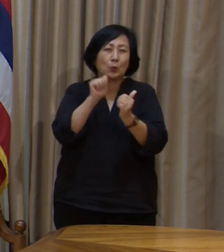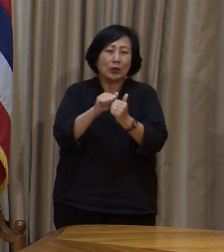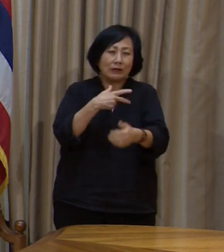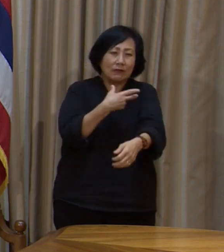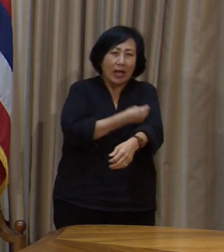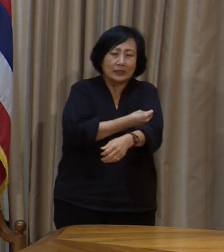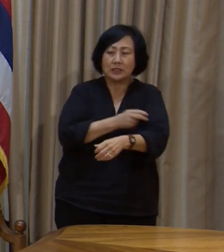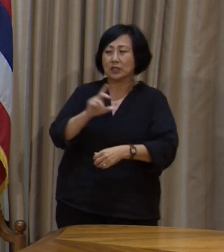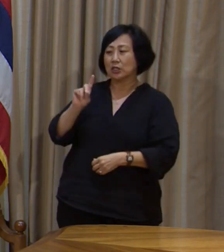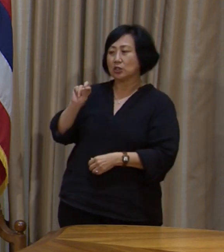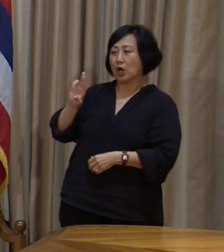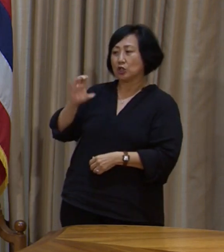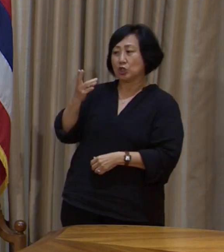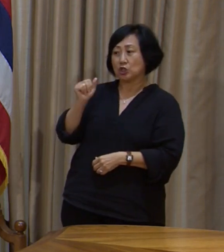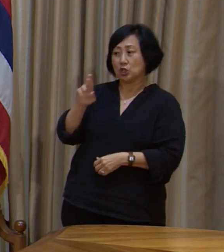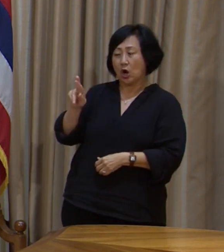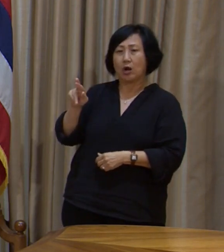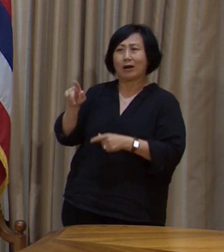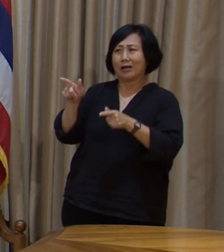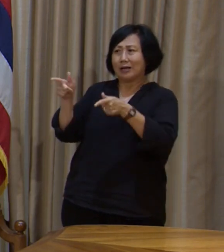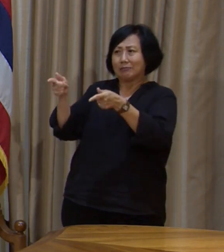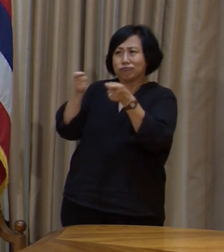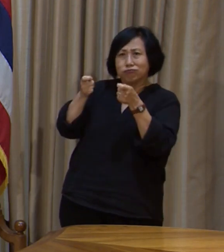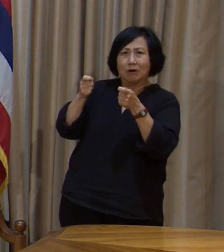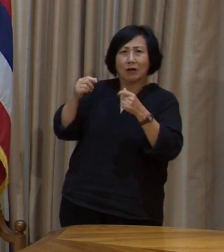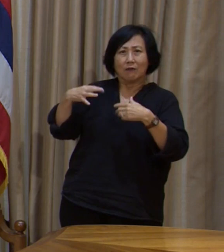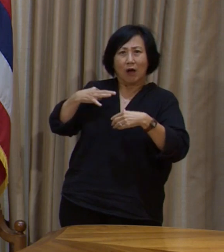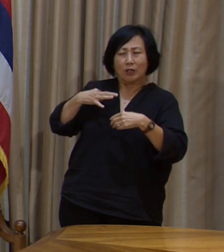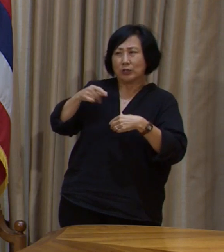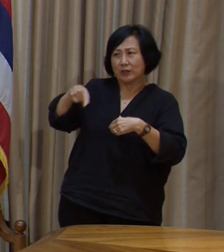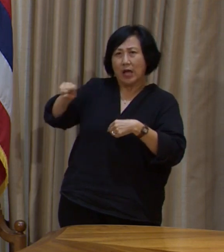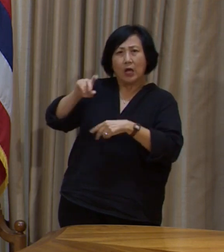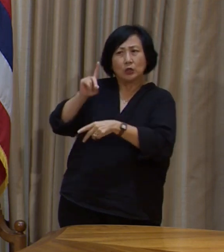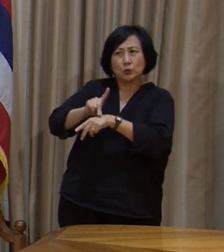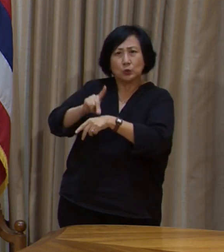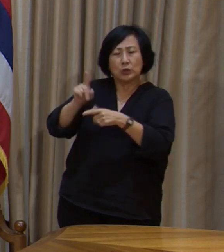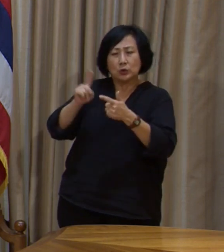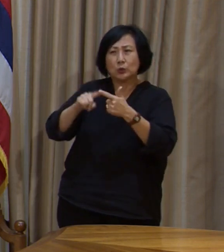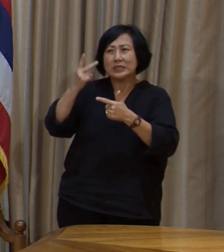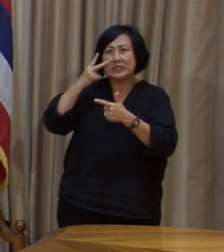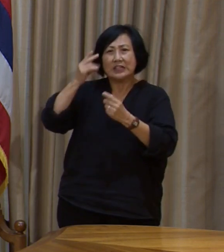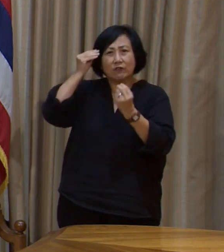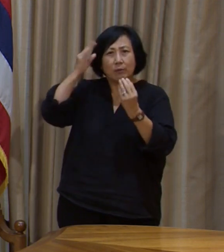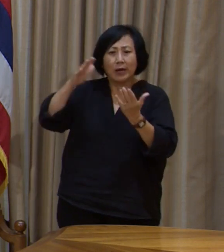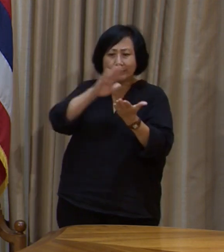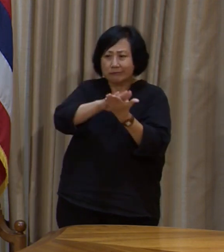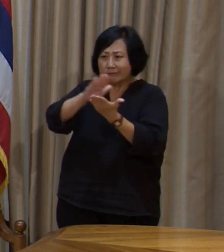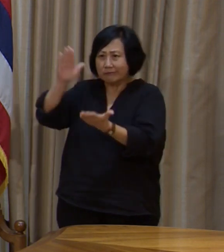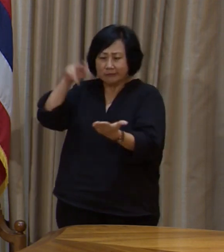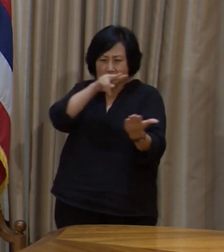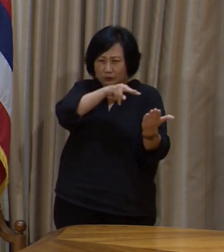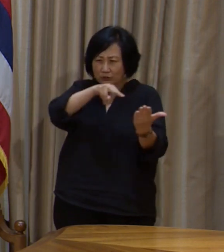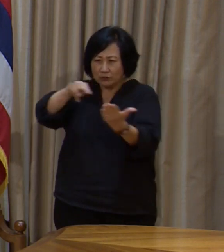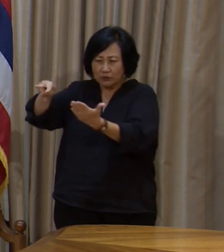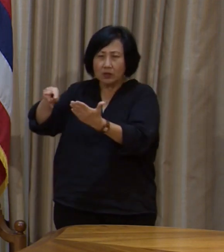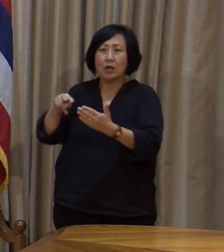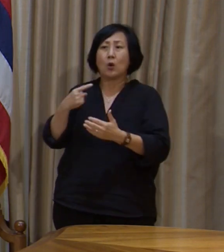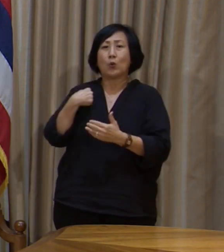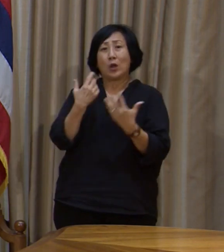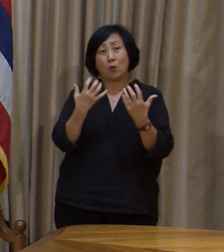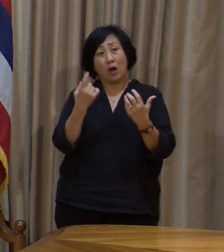a group of volunteers who will be reviewing the data. We want to, on behalf of the community,